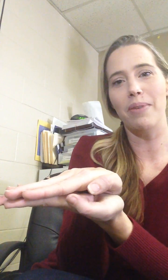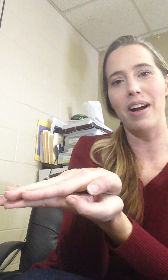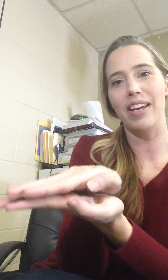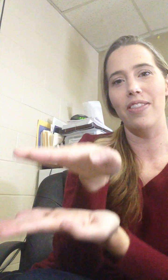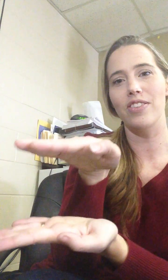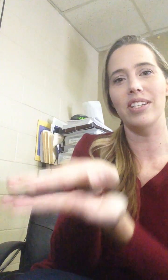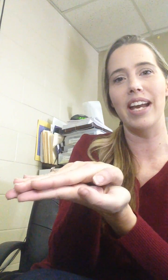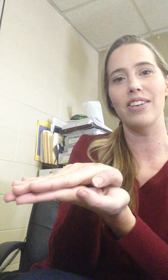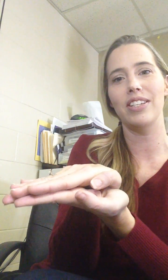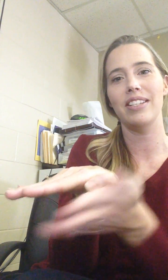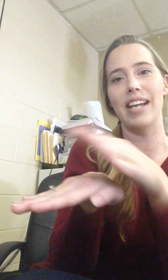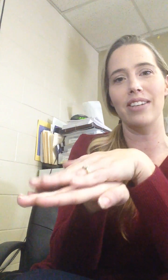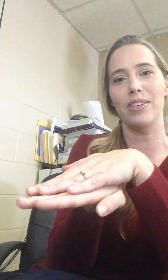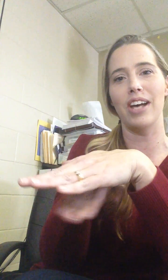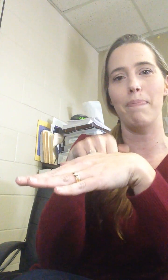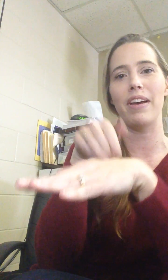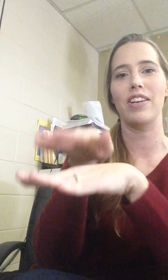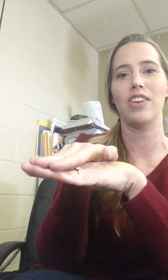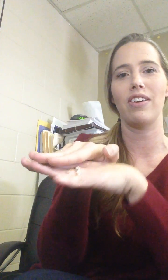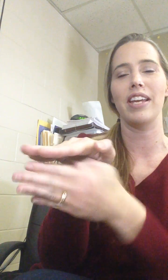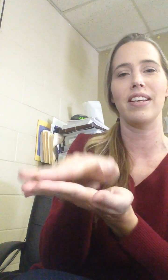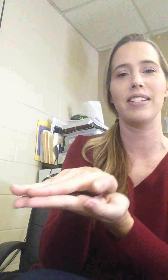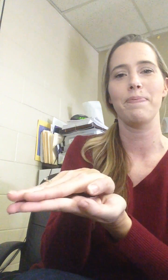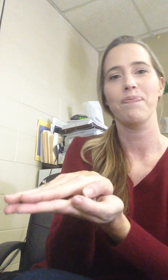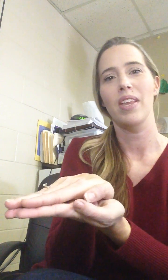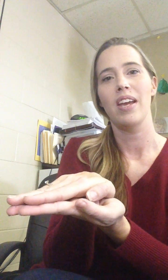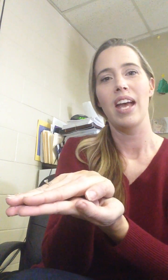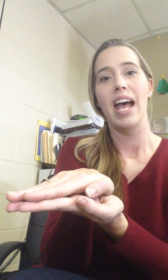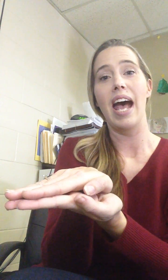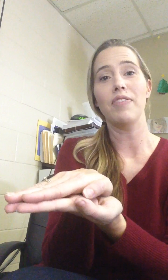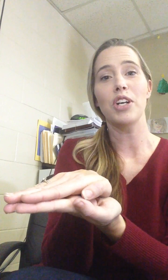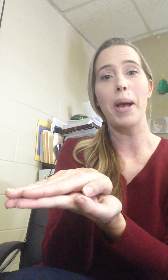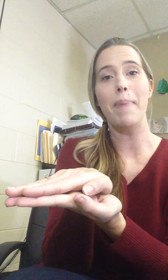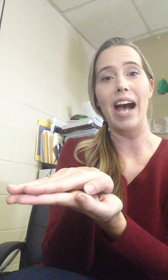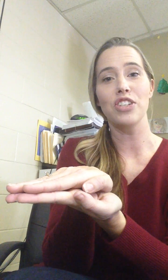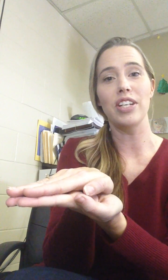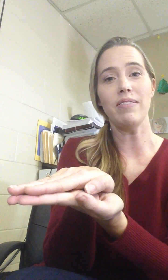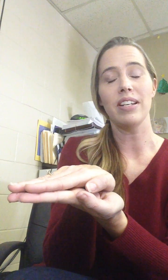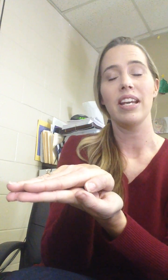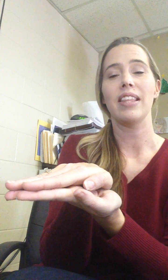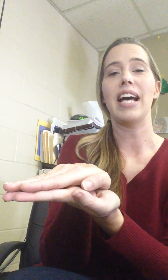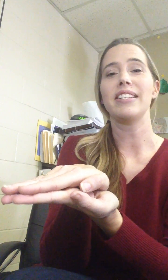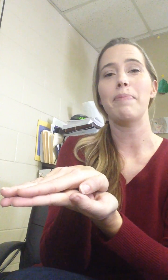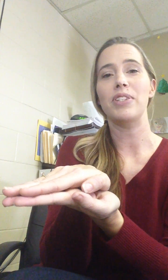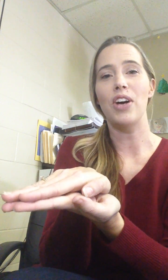a rock yet they're just layers stacked on top of each other like this after compaction the last step is called